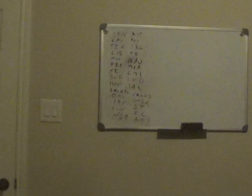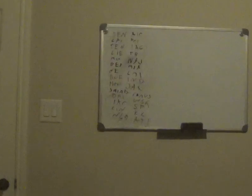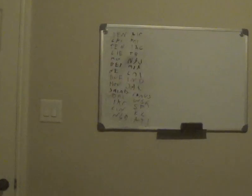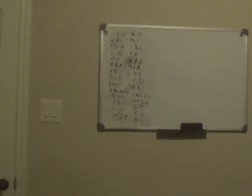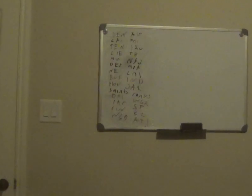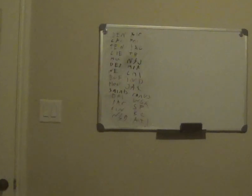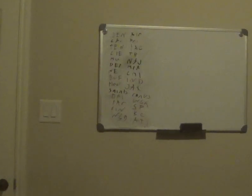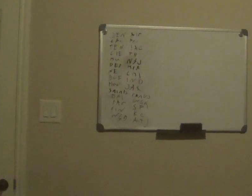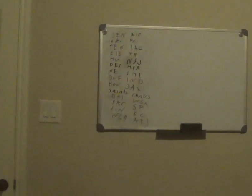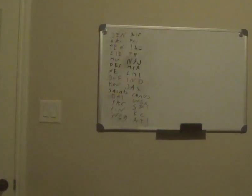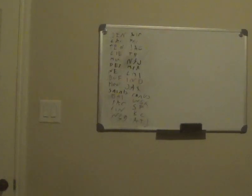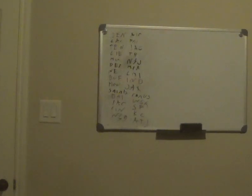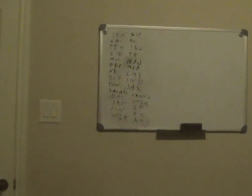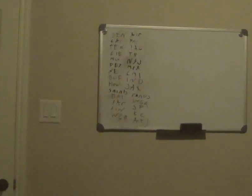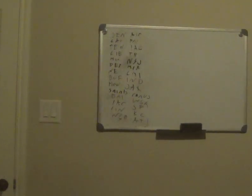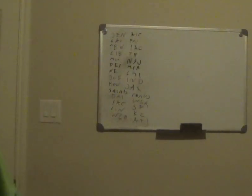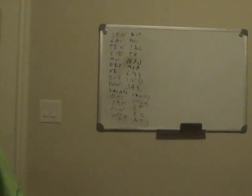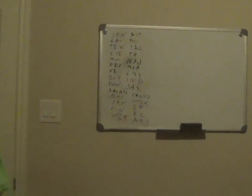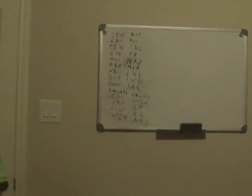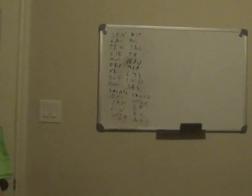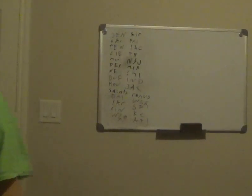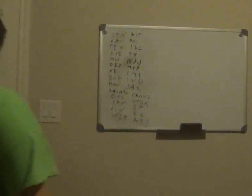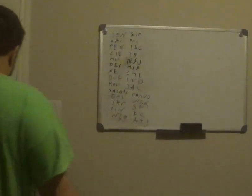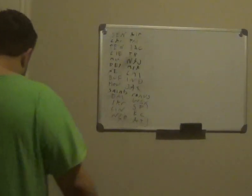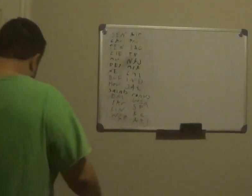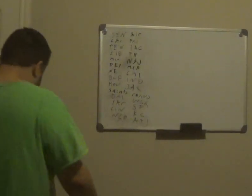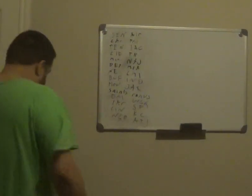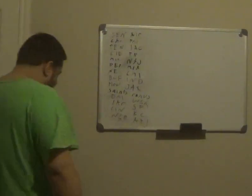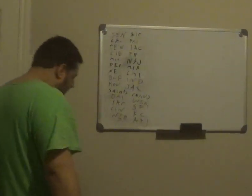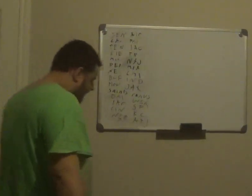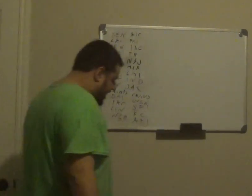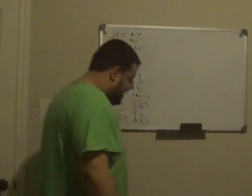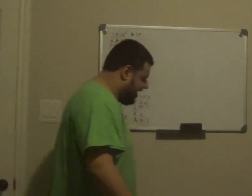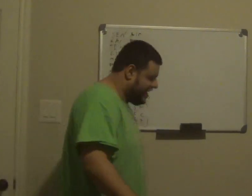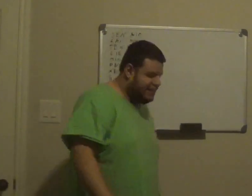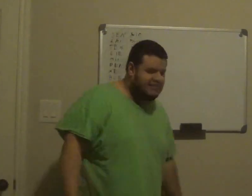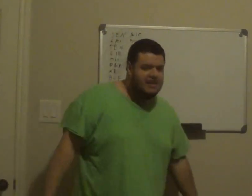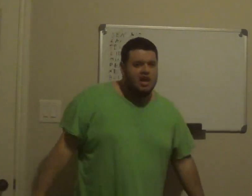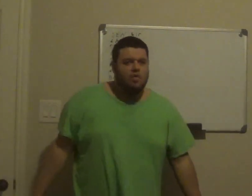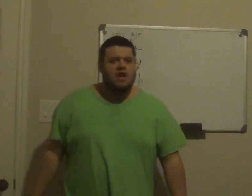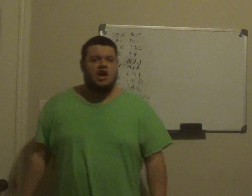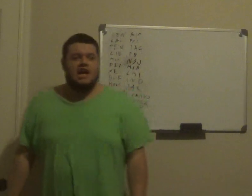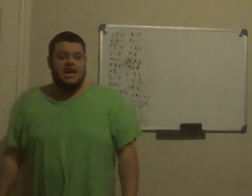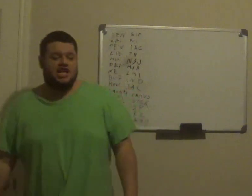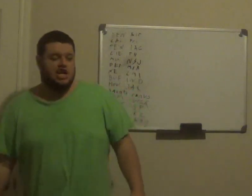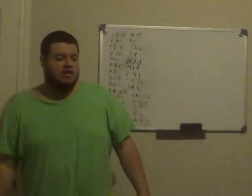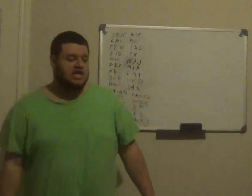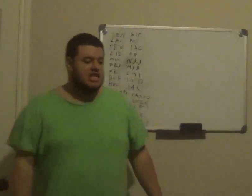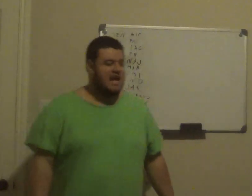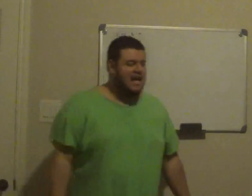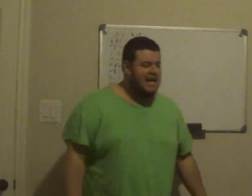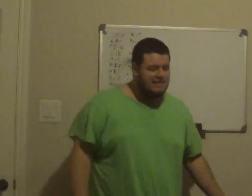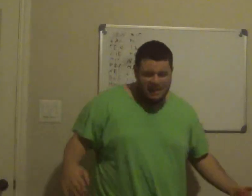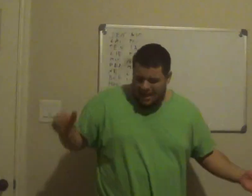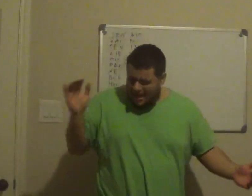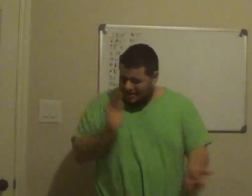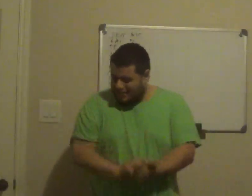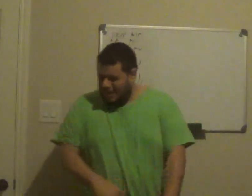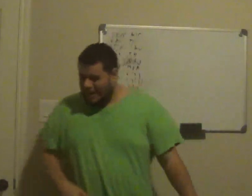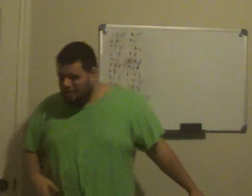Ladies, we are on the show here tonight, we are on the show here tonight, and tonight, you